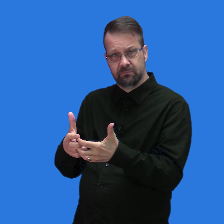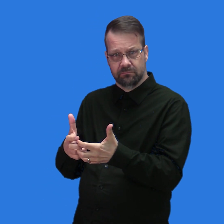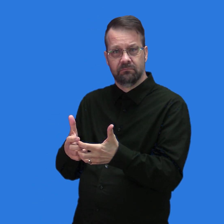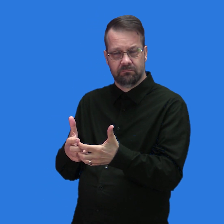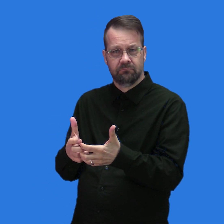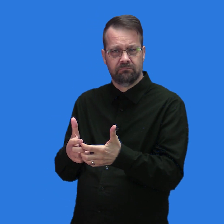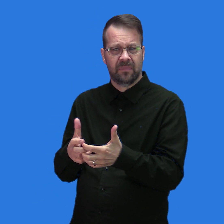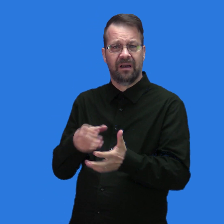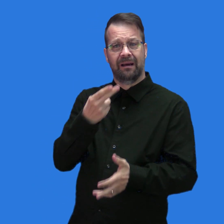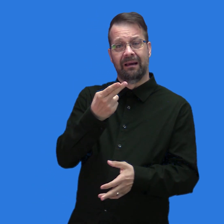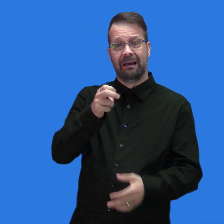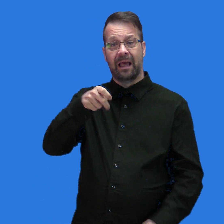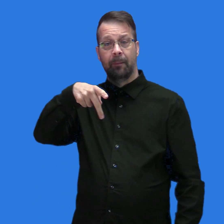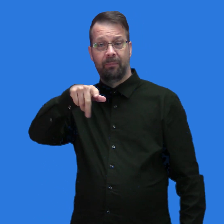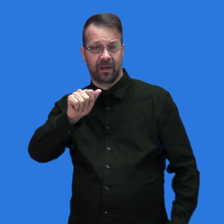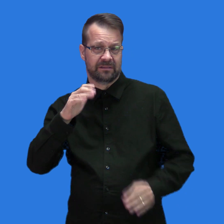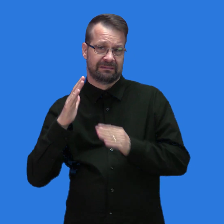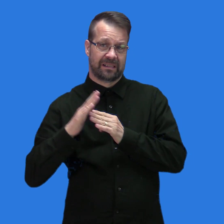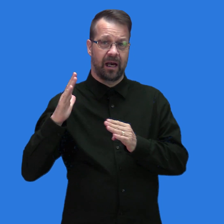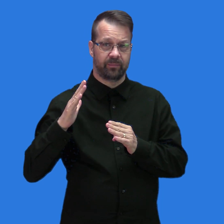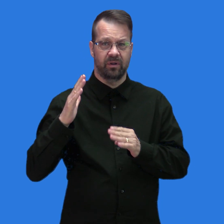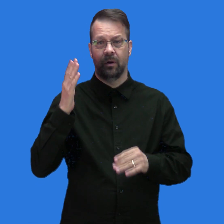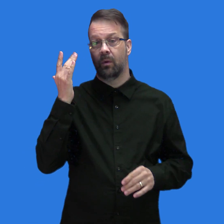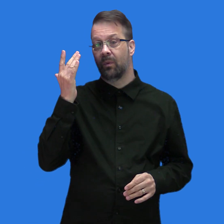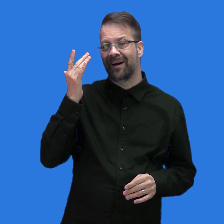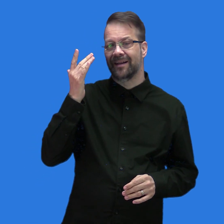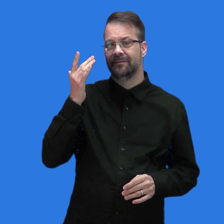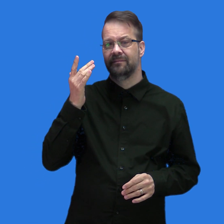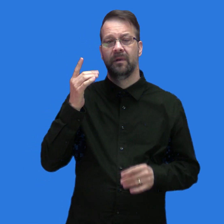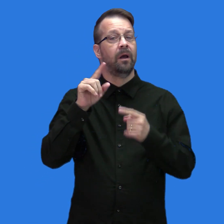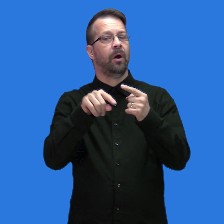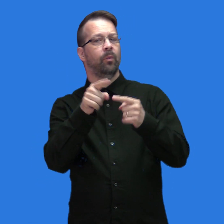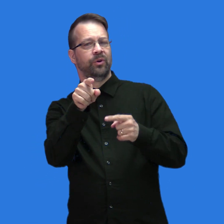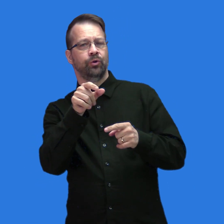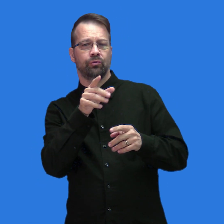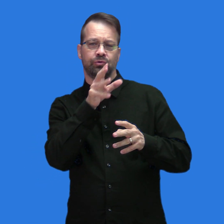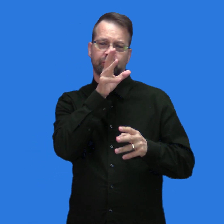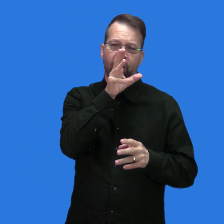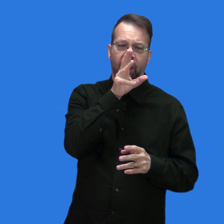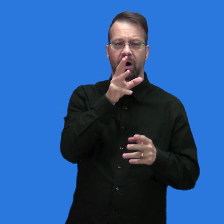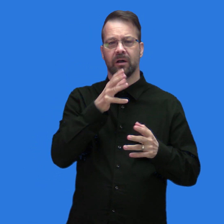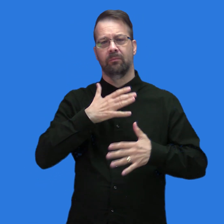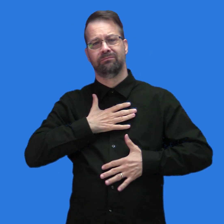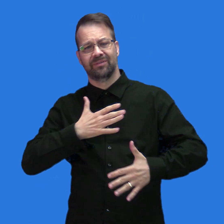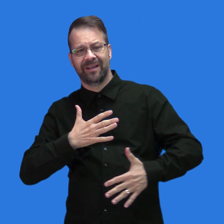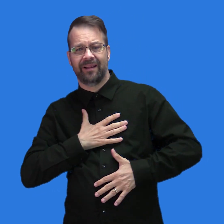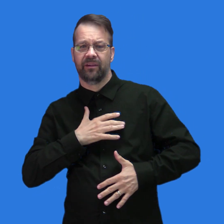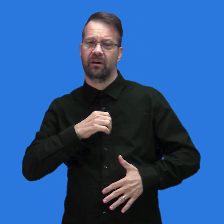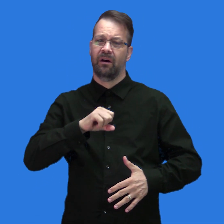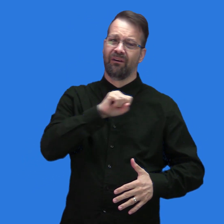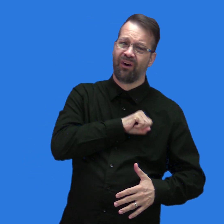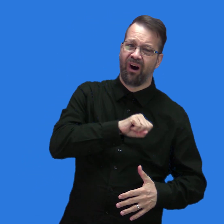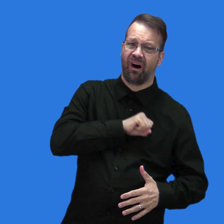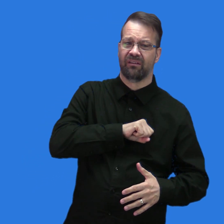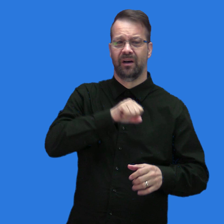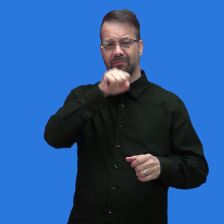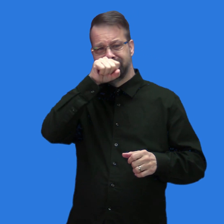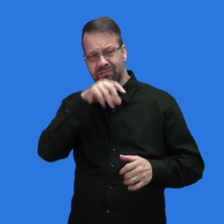when breathing, talking, singing, coughing, and sneezing.